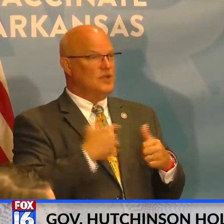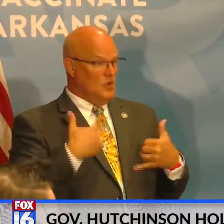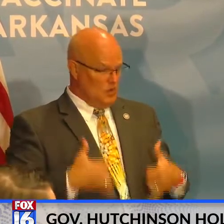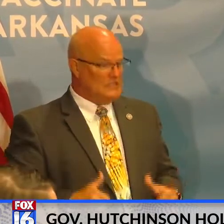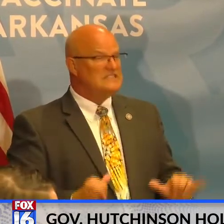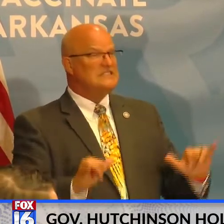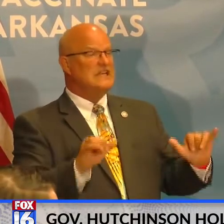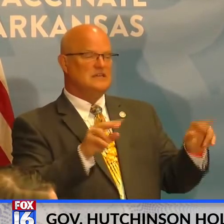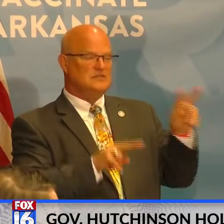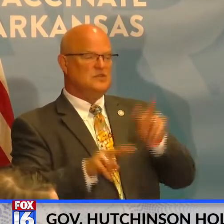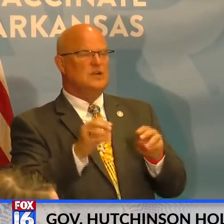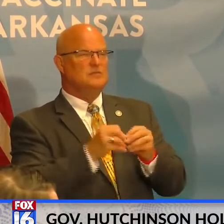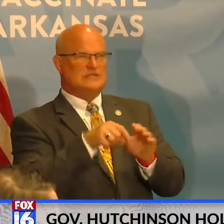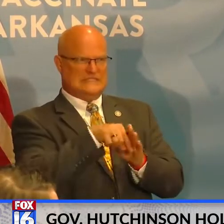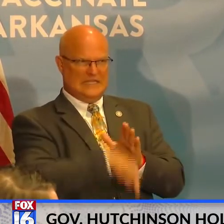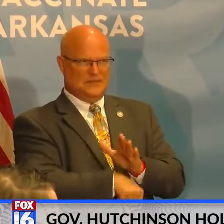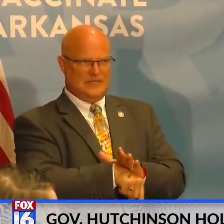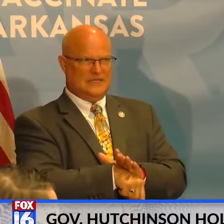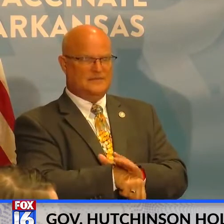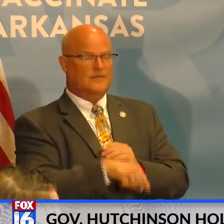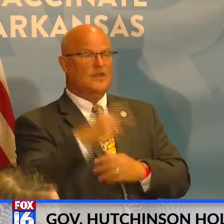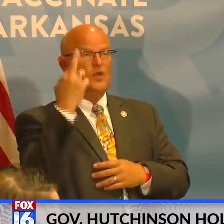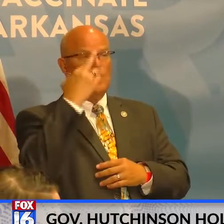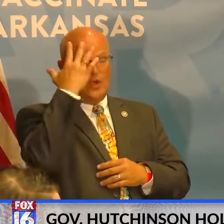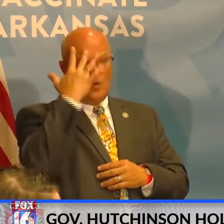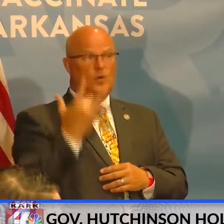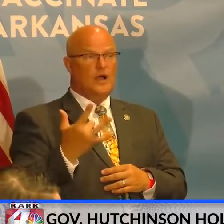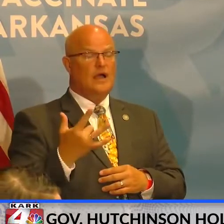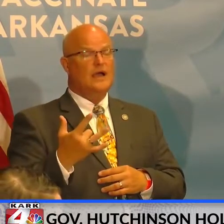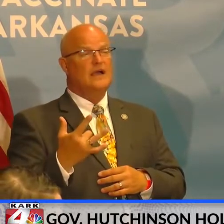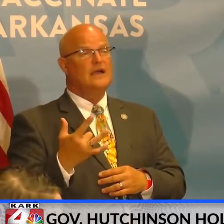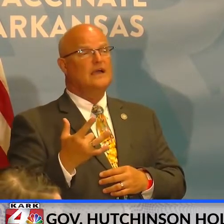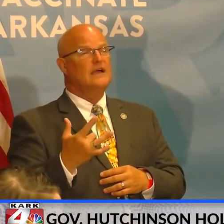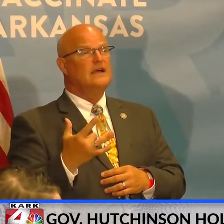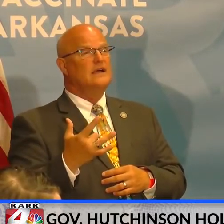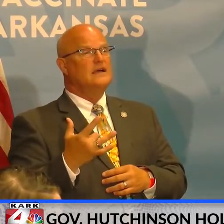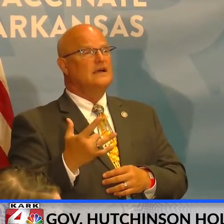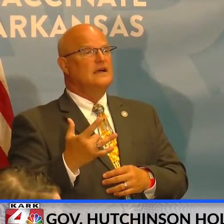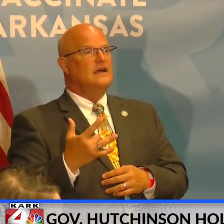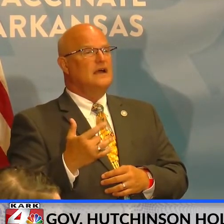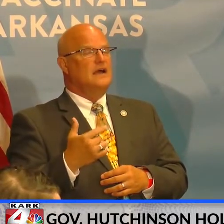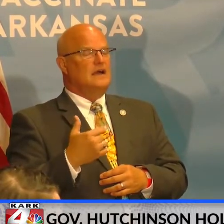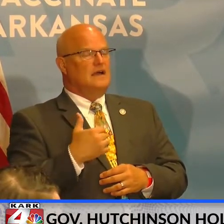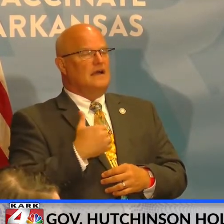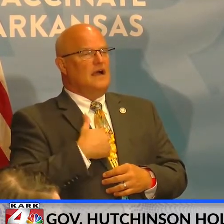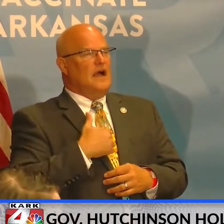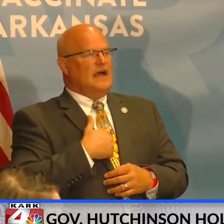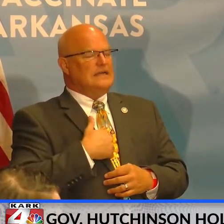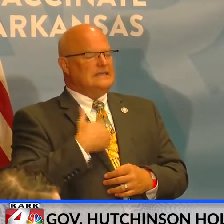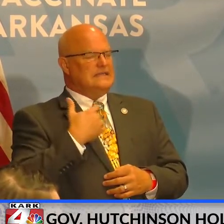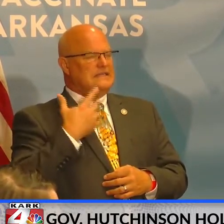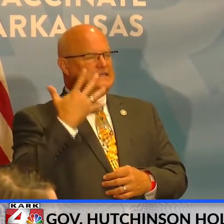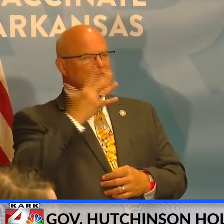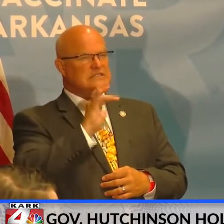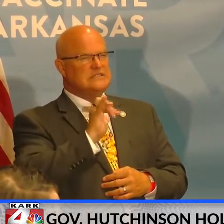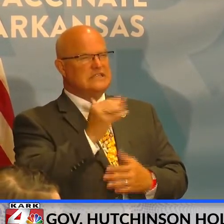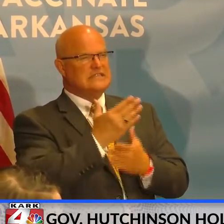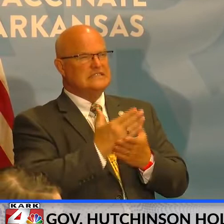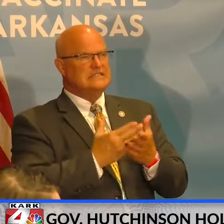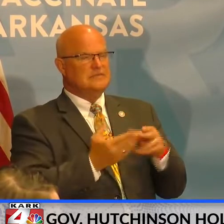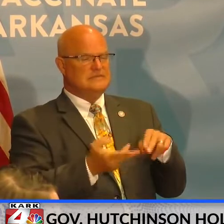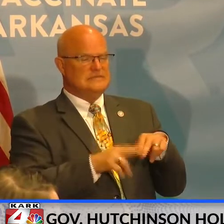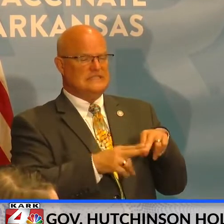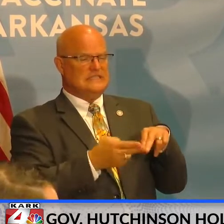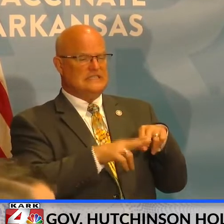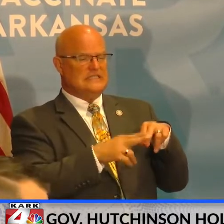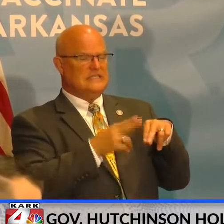going have to look at this more deeply. And the reason that, uh, I'm, it looks like some of the increase